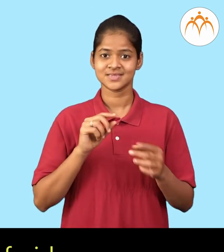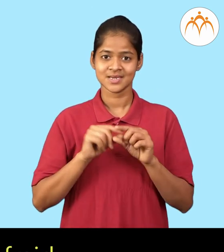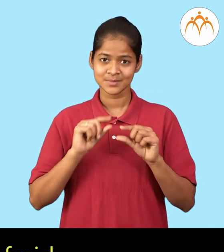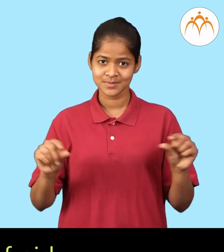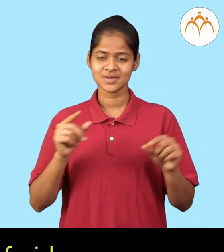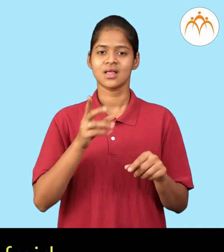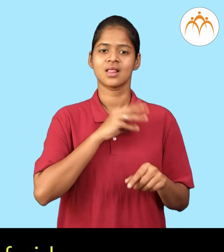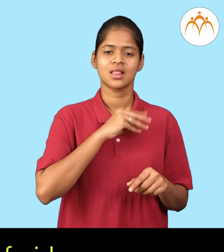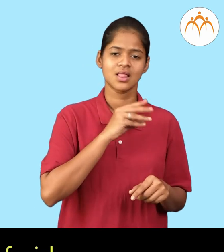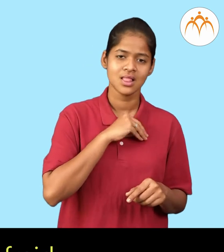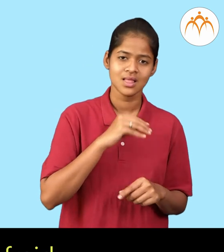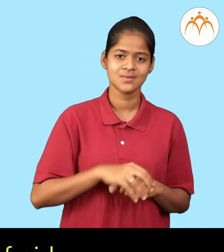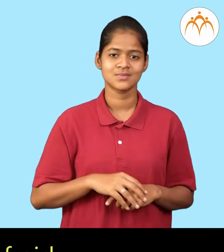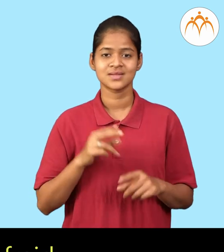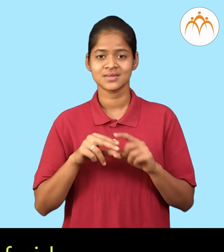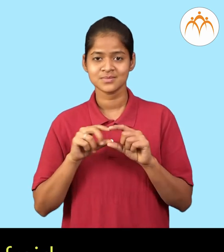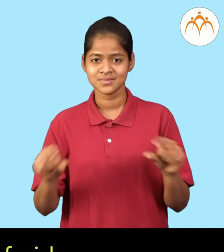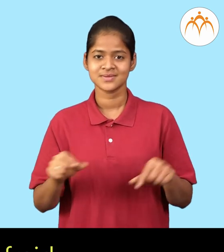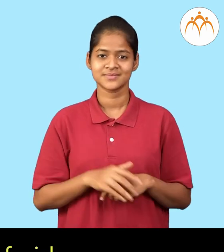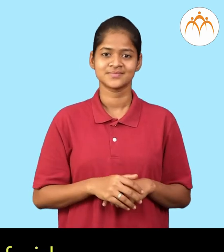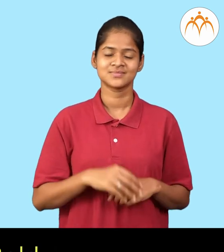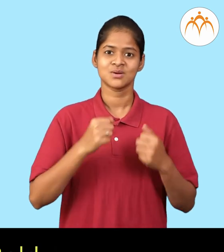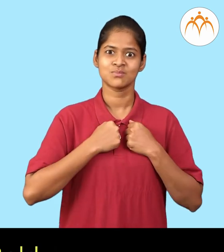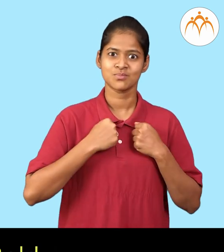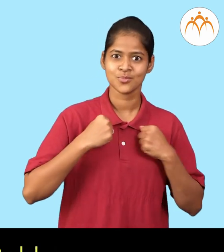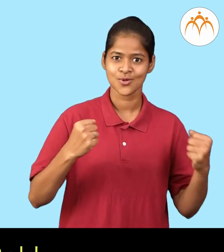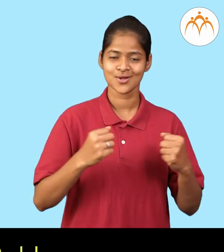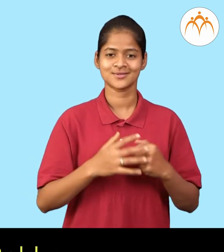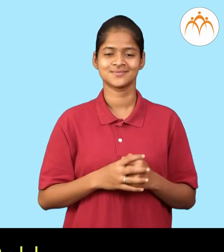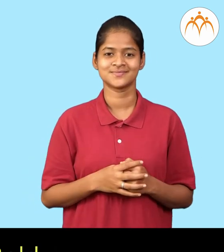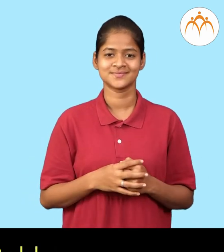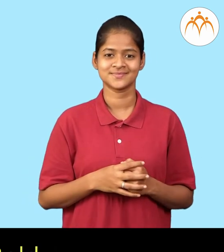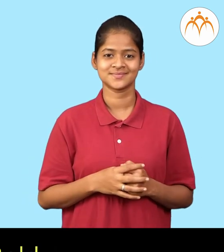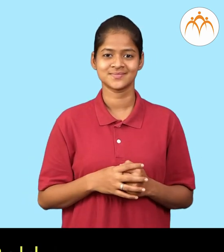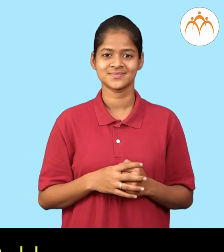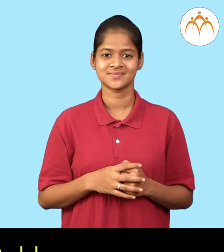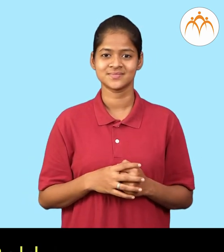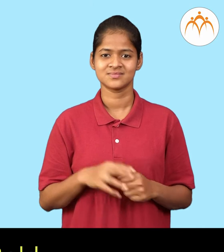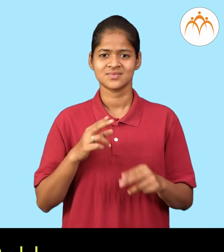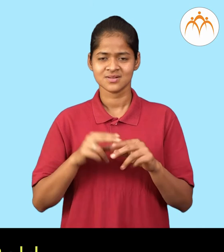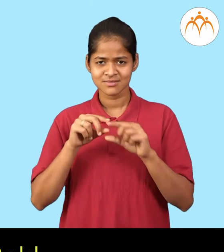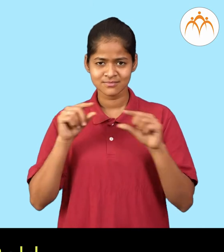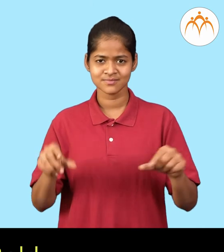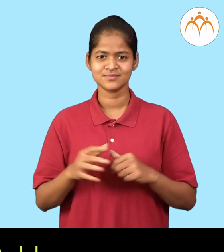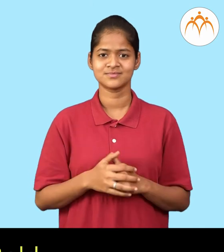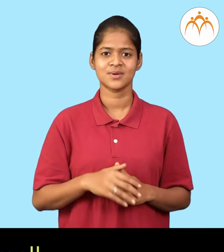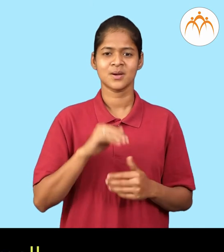means afraid. Brave means bold. Bold